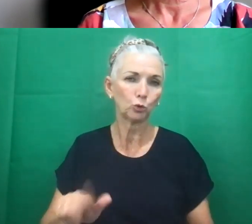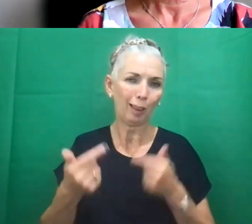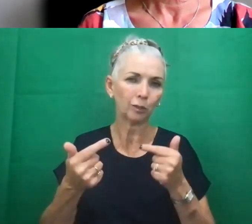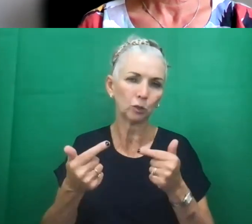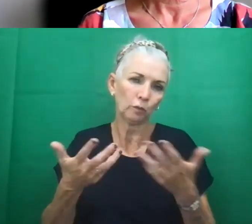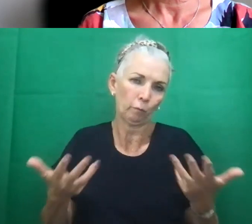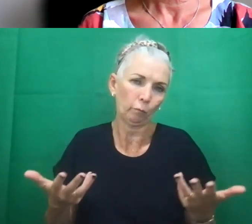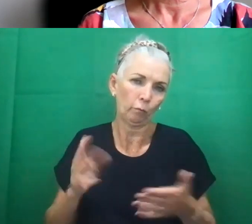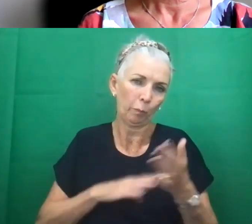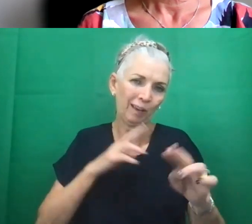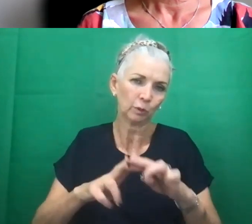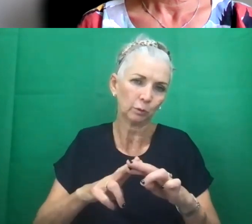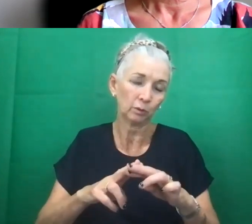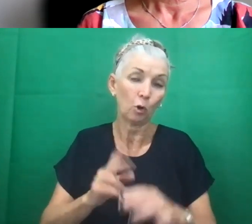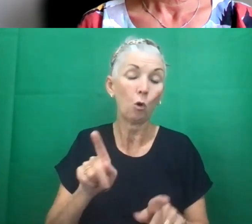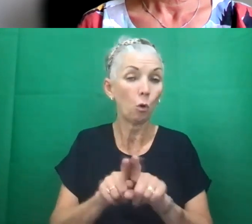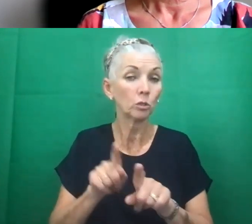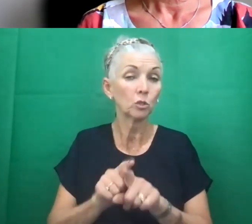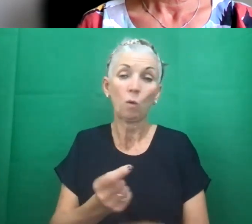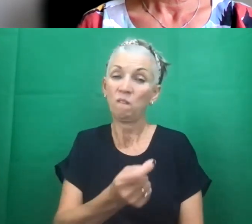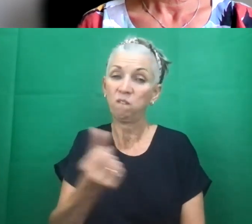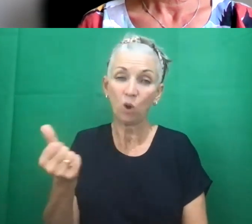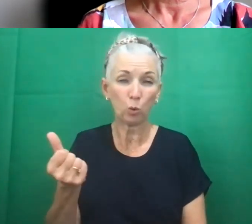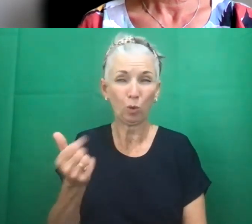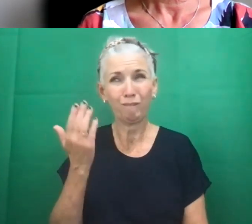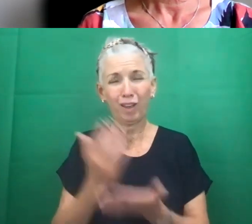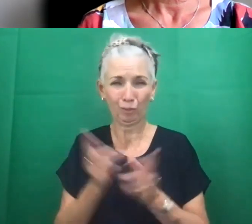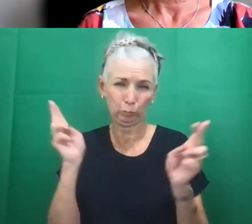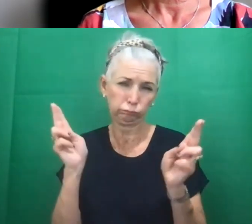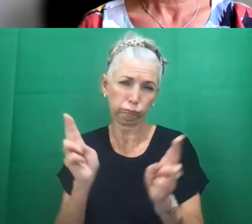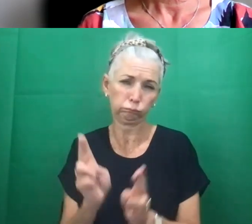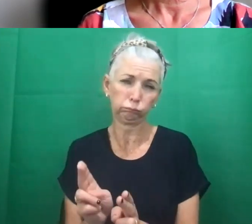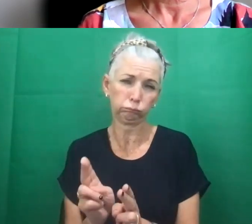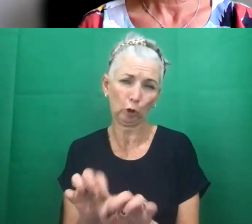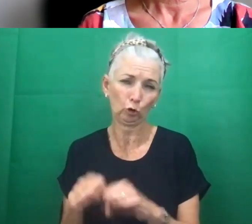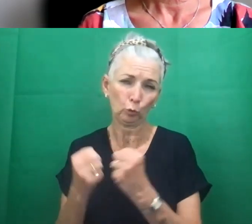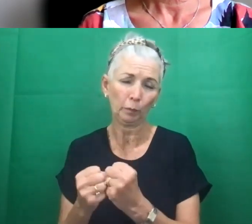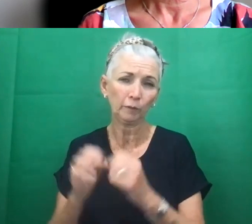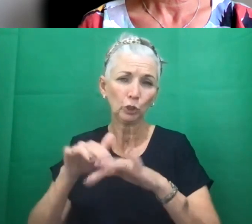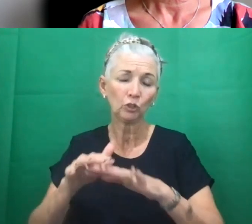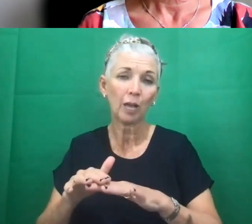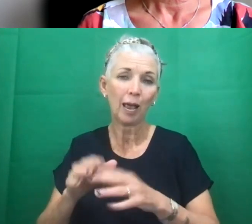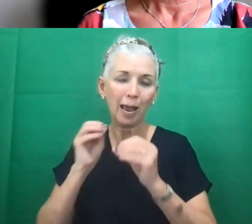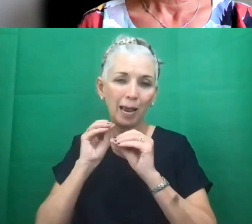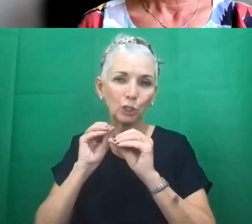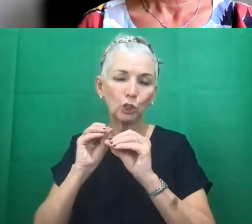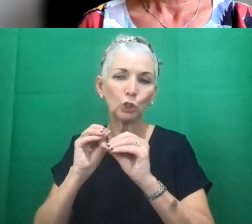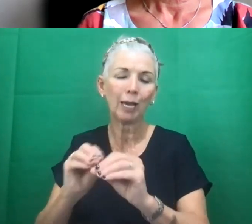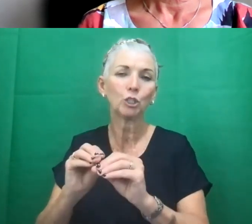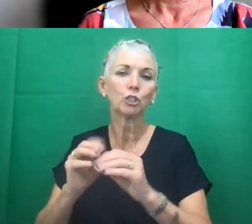that very few children. There's a narrow group of children who get education, health and care plans, which is a document that